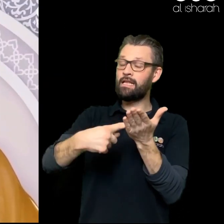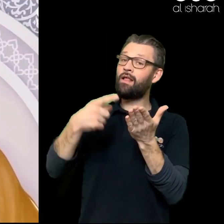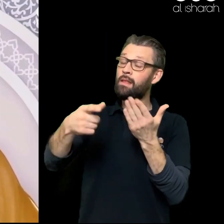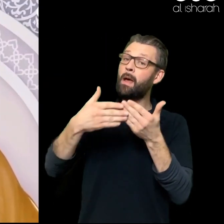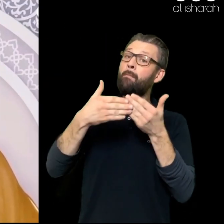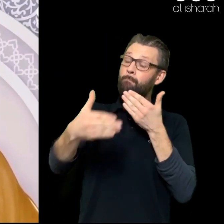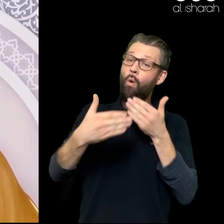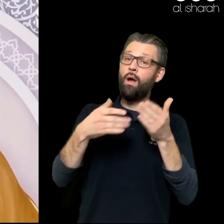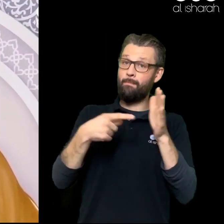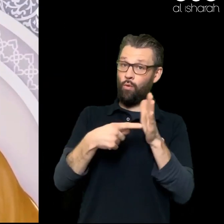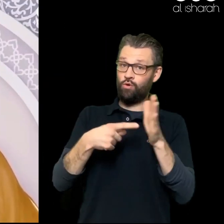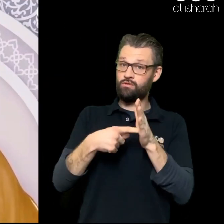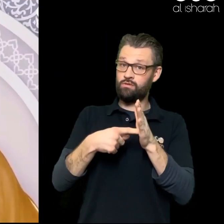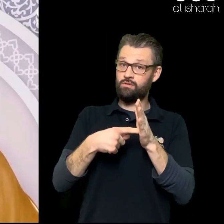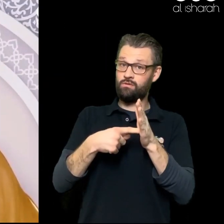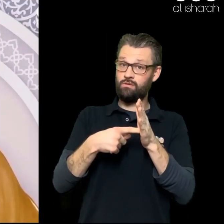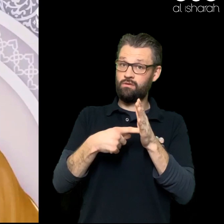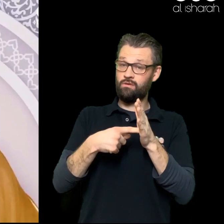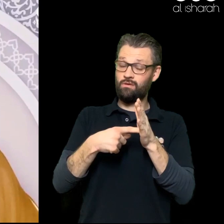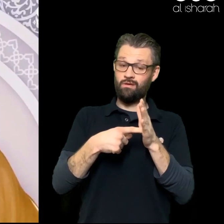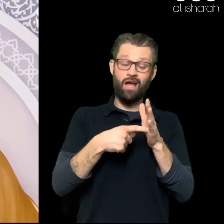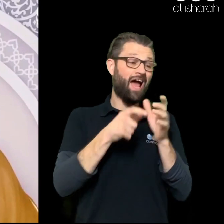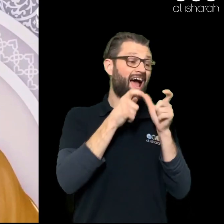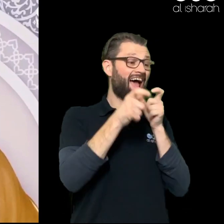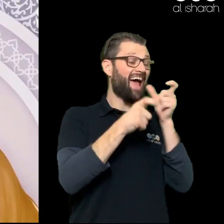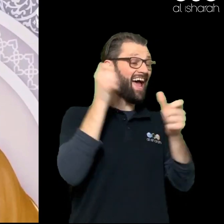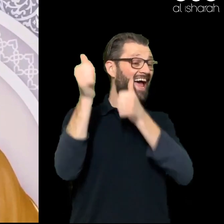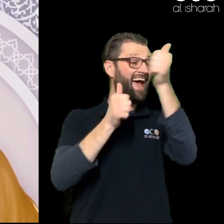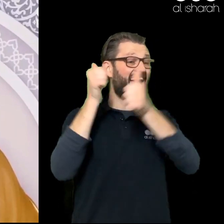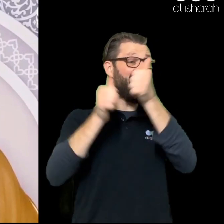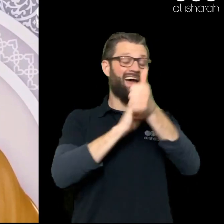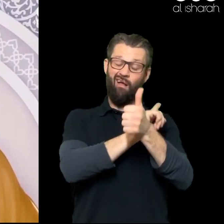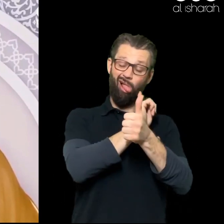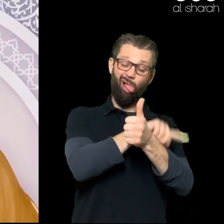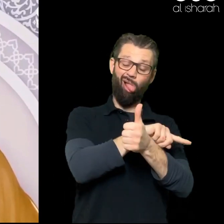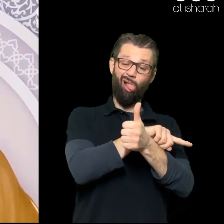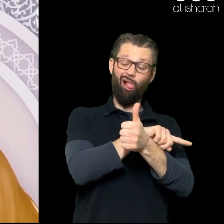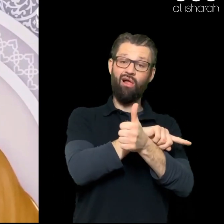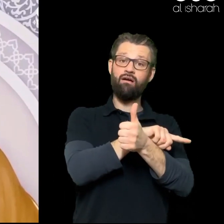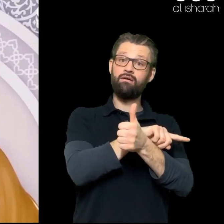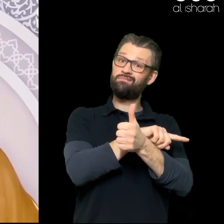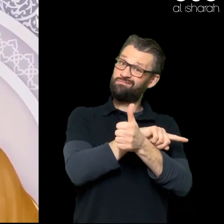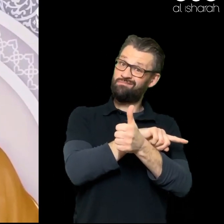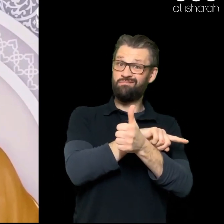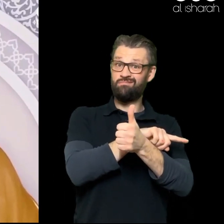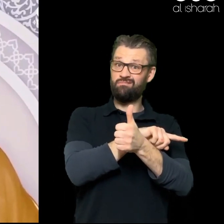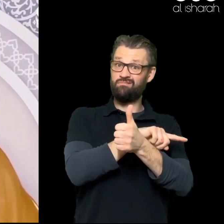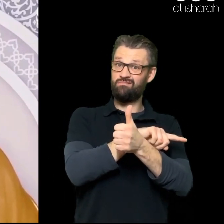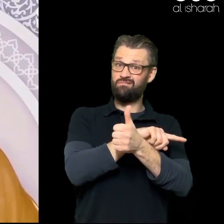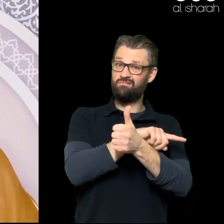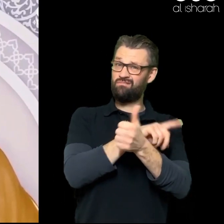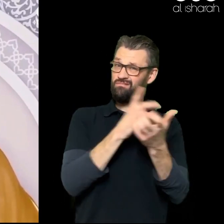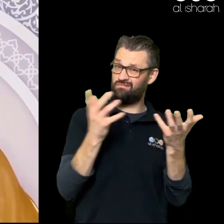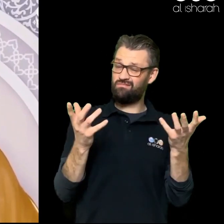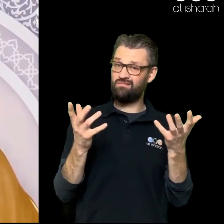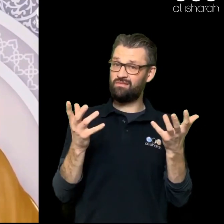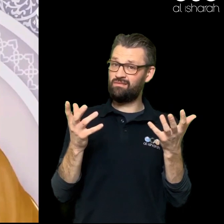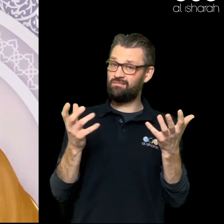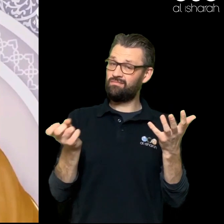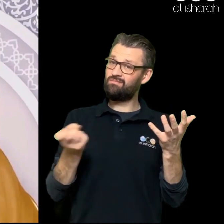You definitely will achieve a lot of contentment and happiness You will learn something Through which your